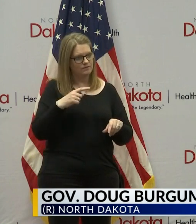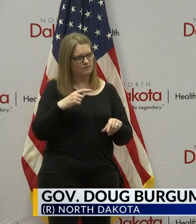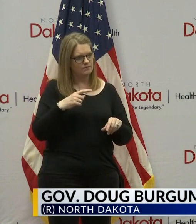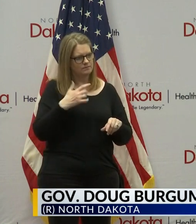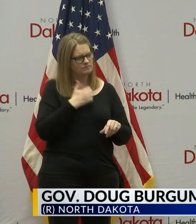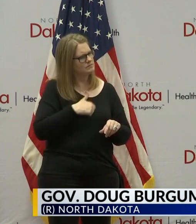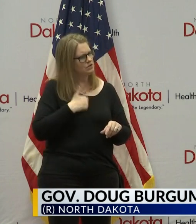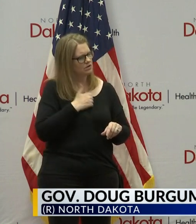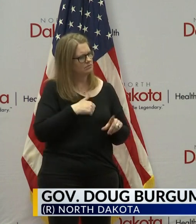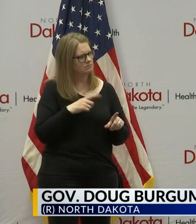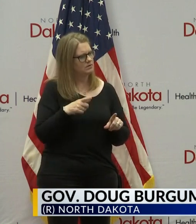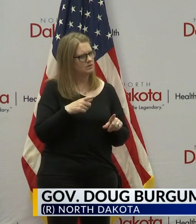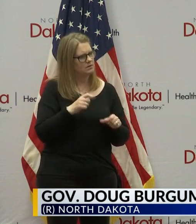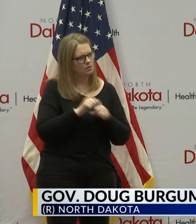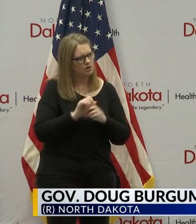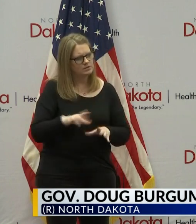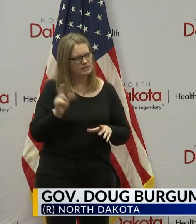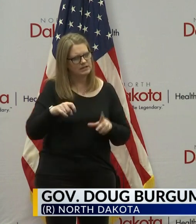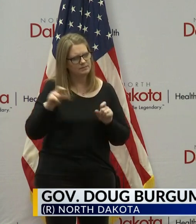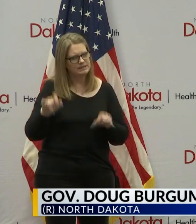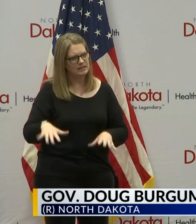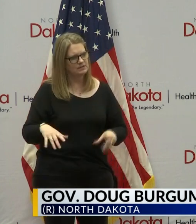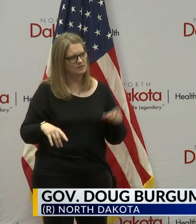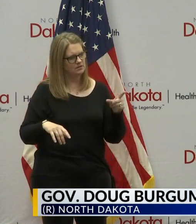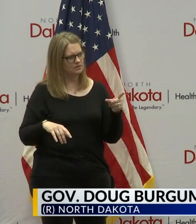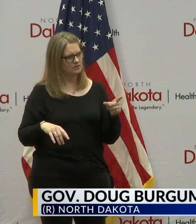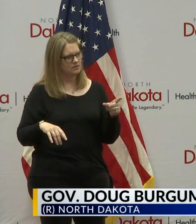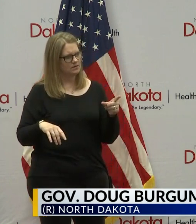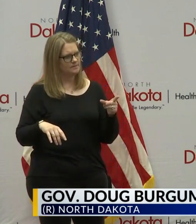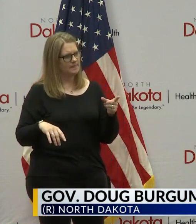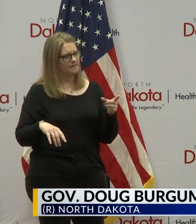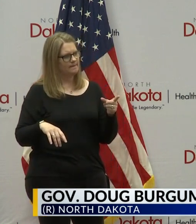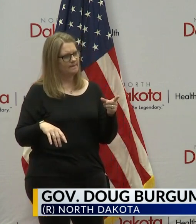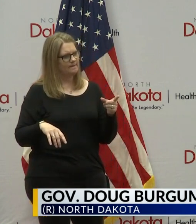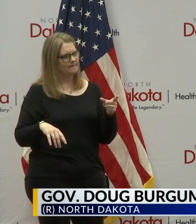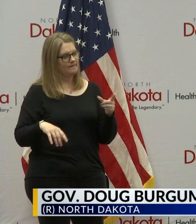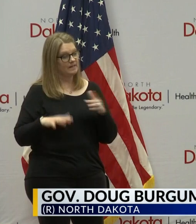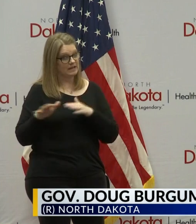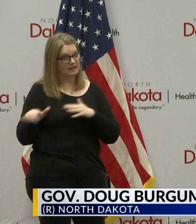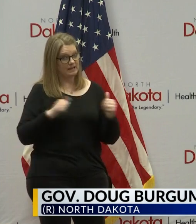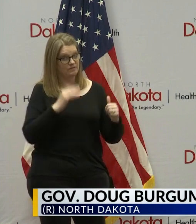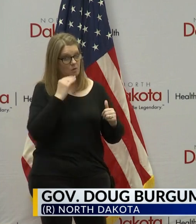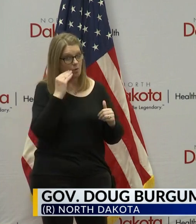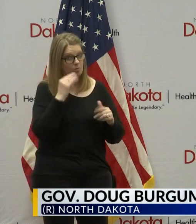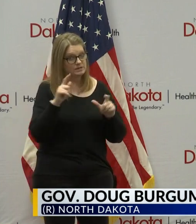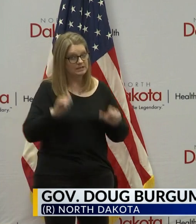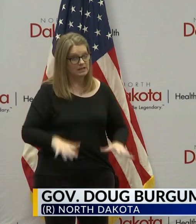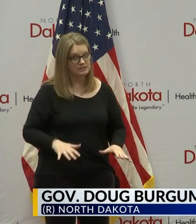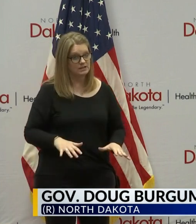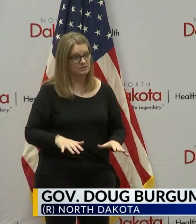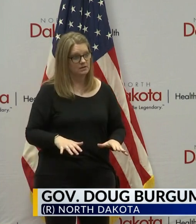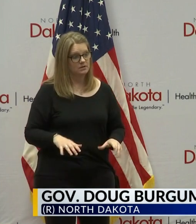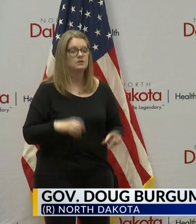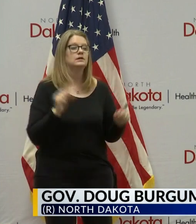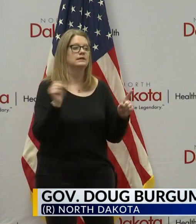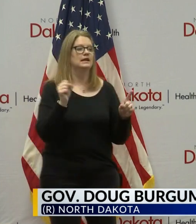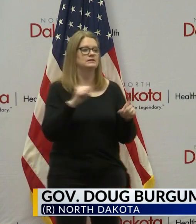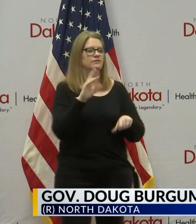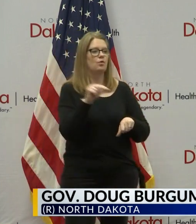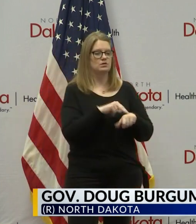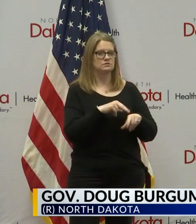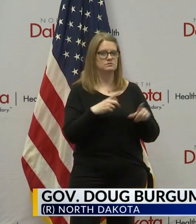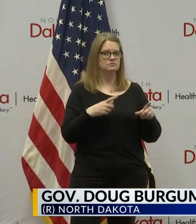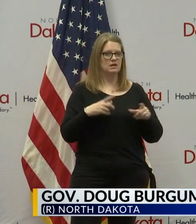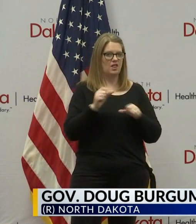I'm sorry to understand that. An exception, how? Can they leave their homes to get tested? Yes, of course.